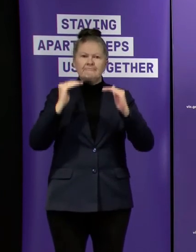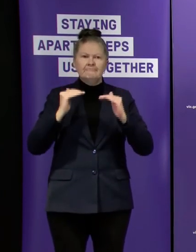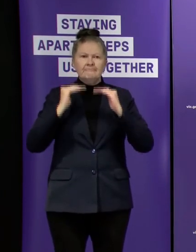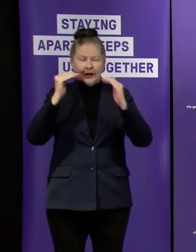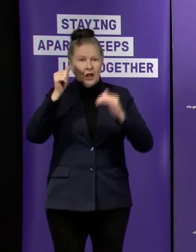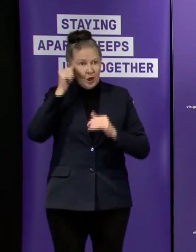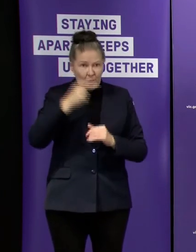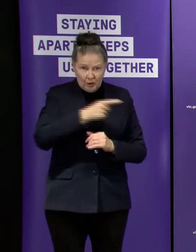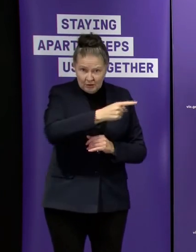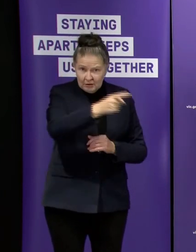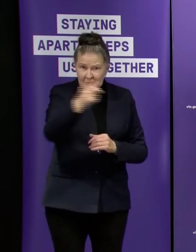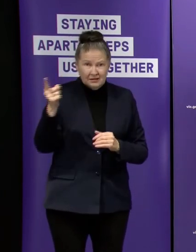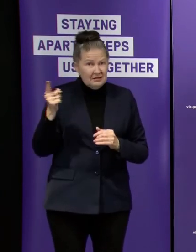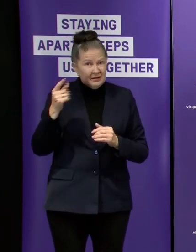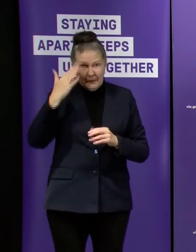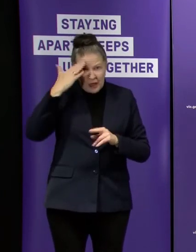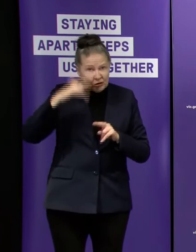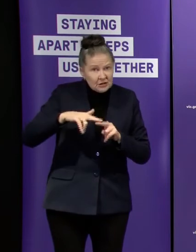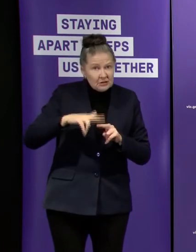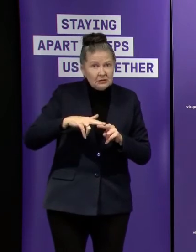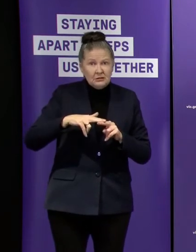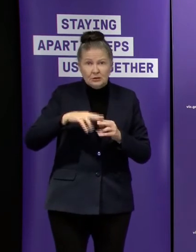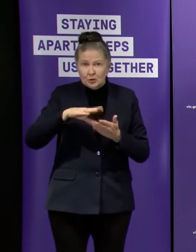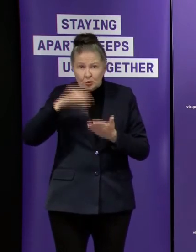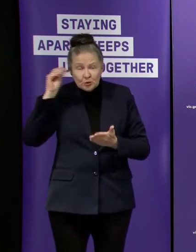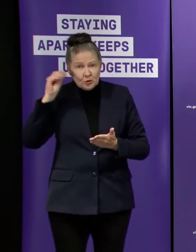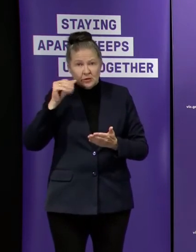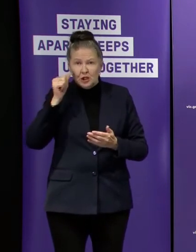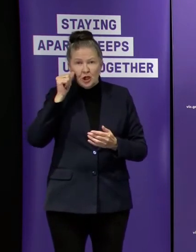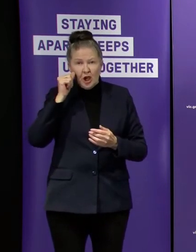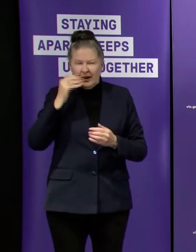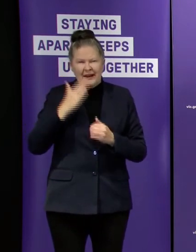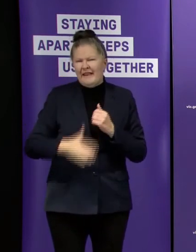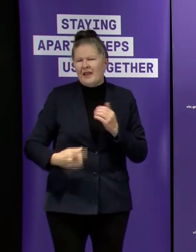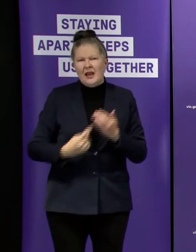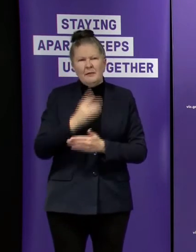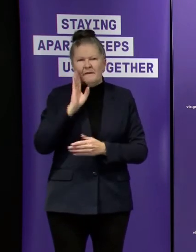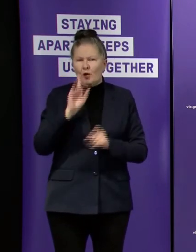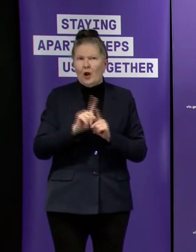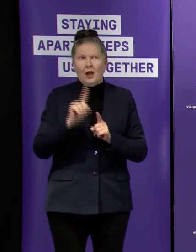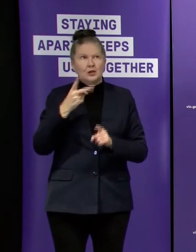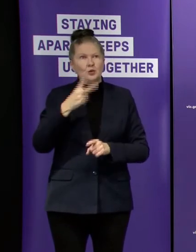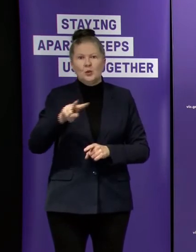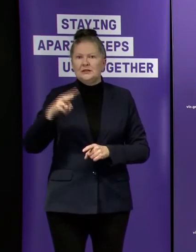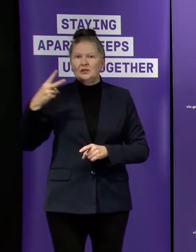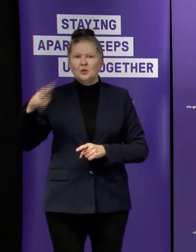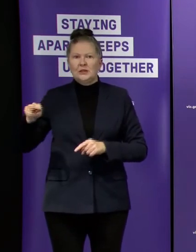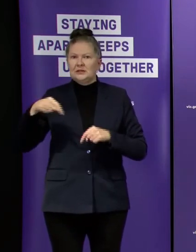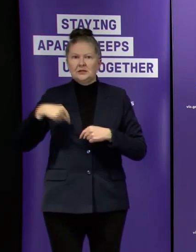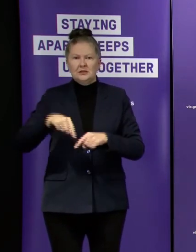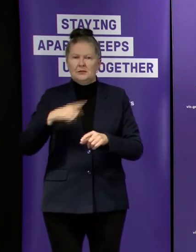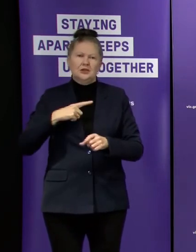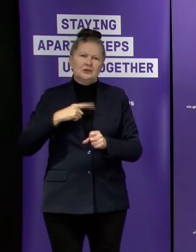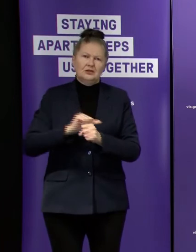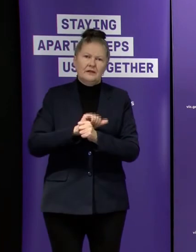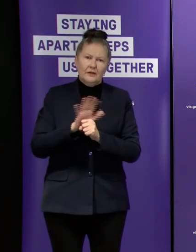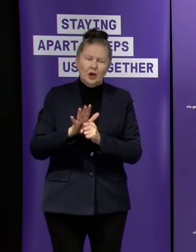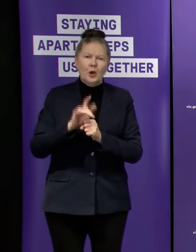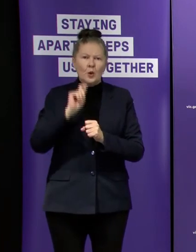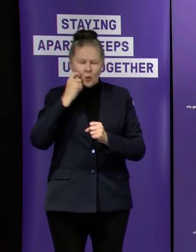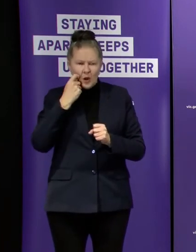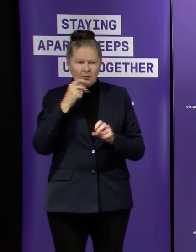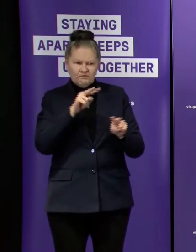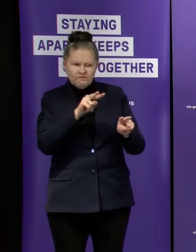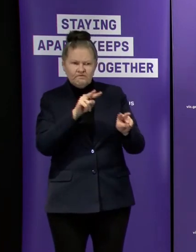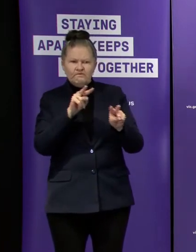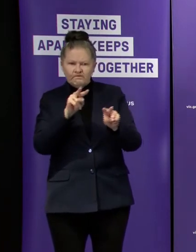unique circumstances of 2020 that's and they're unparalleled uh will be taken into account in terms of the way students are